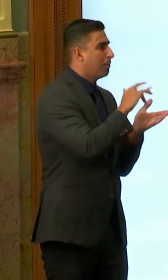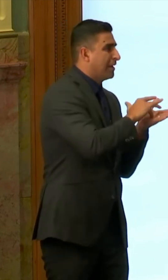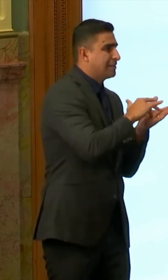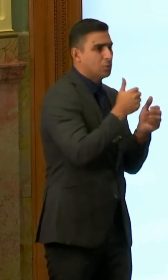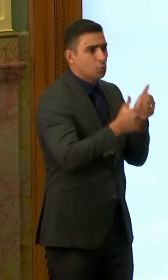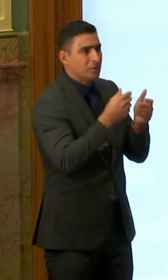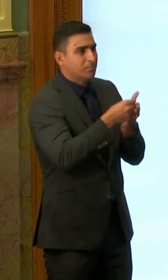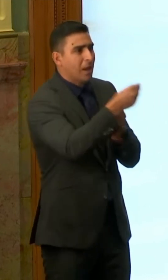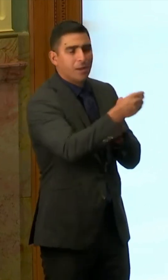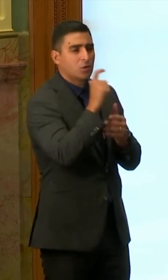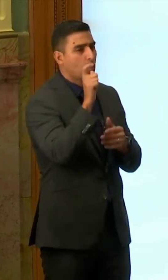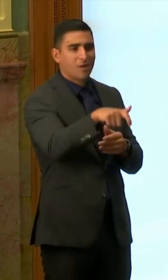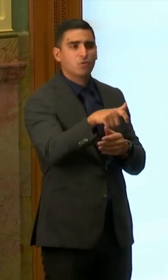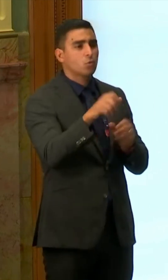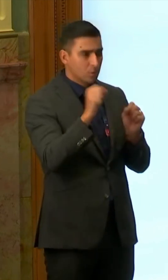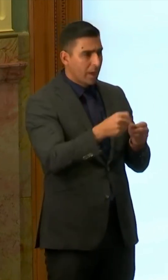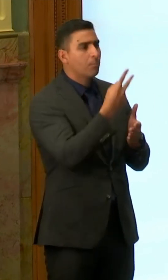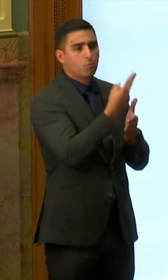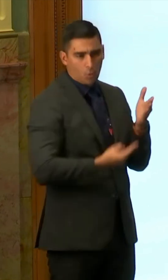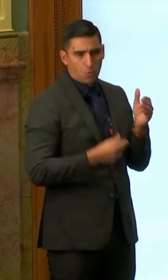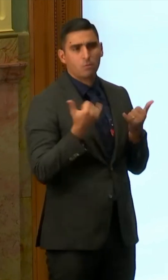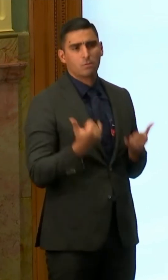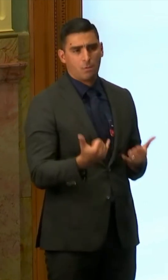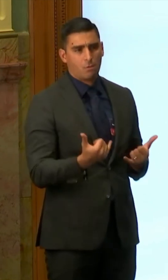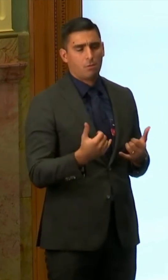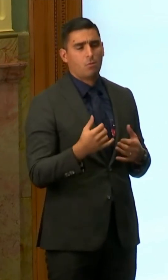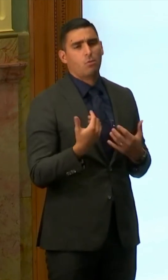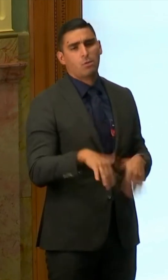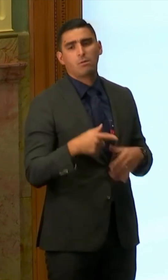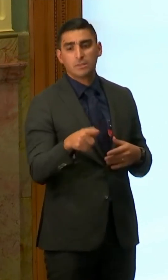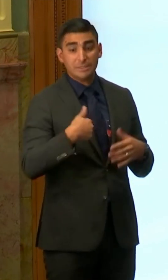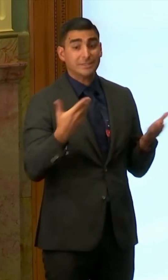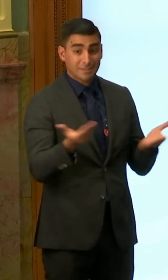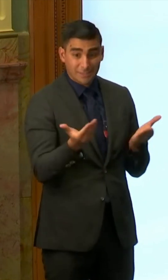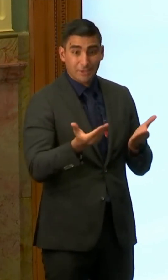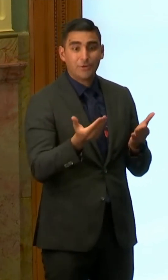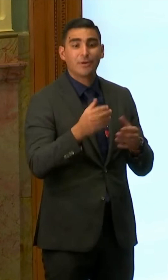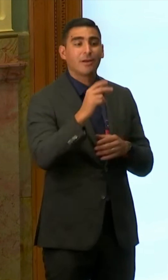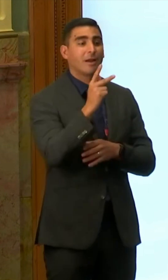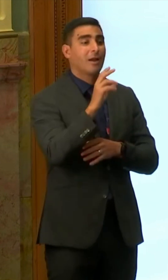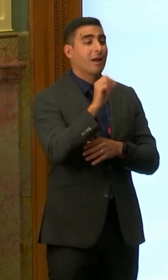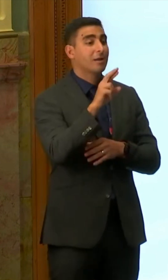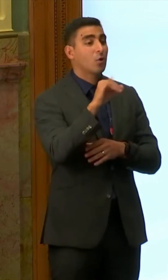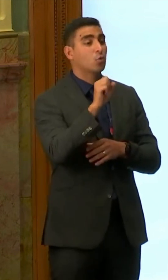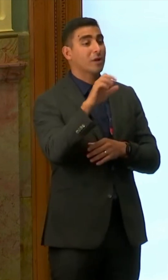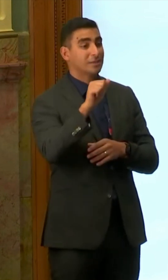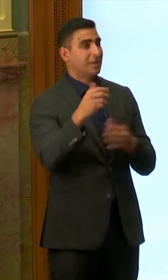described that bill as saving her life and we're so grateful to have her here. Join me in welcoming Carissa.